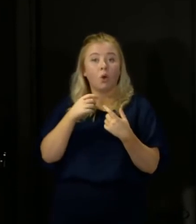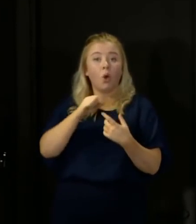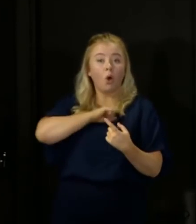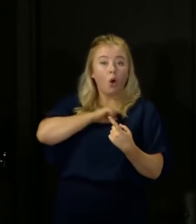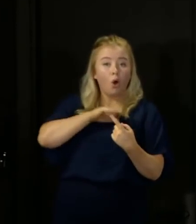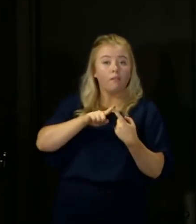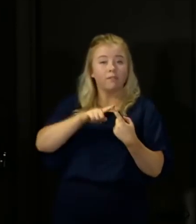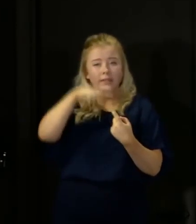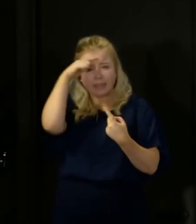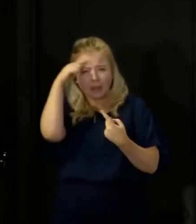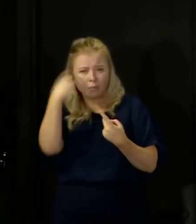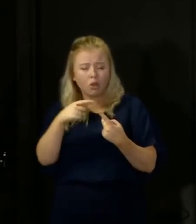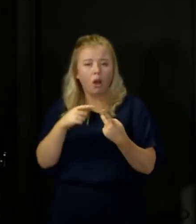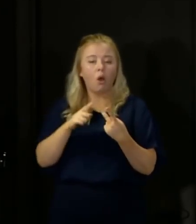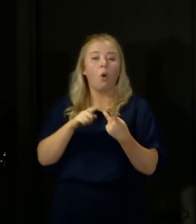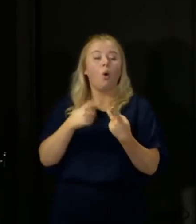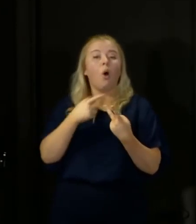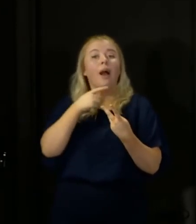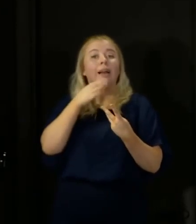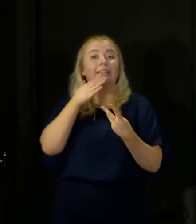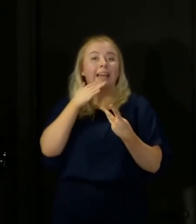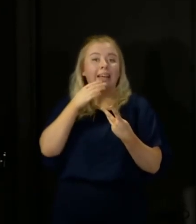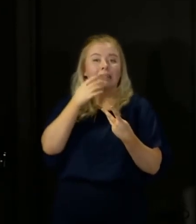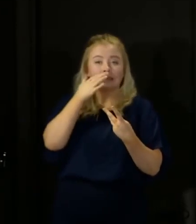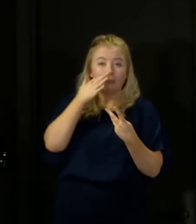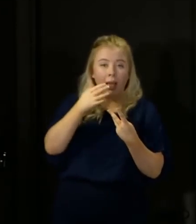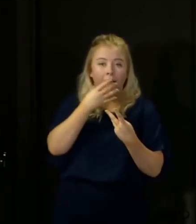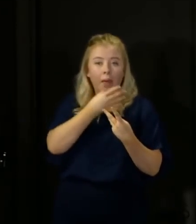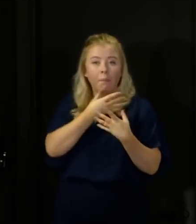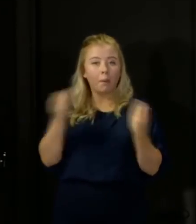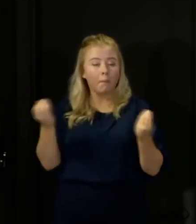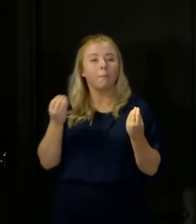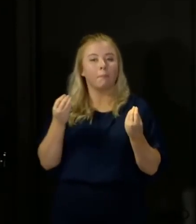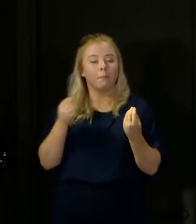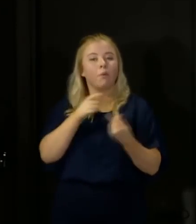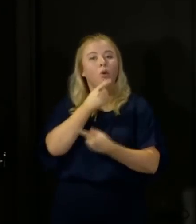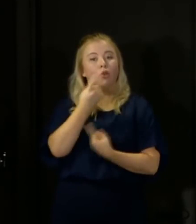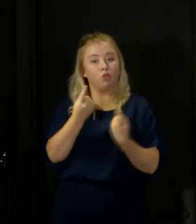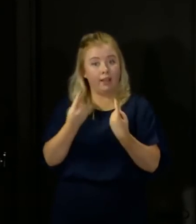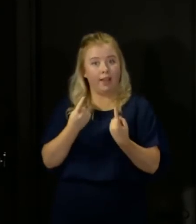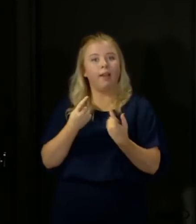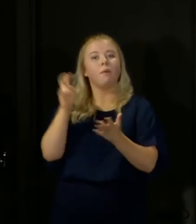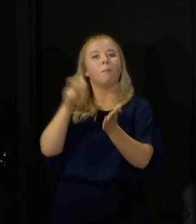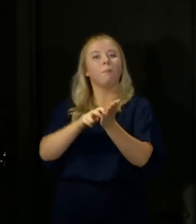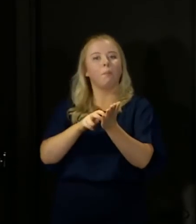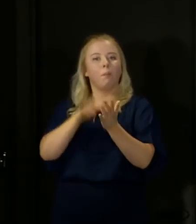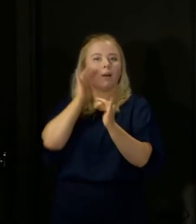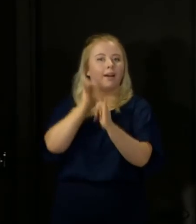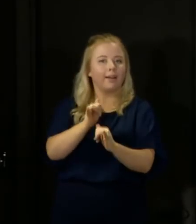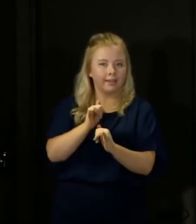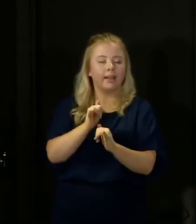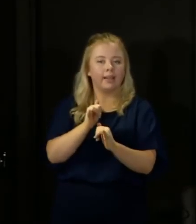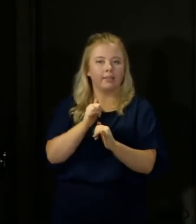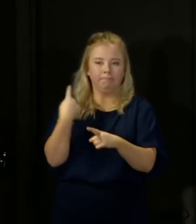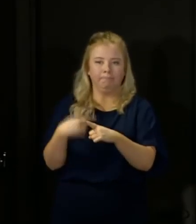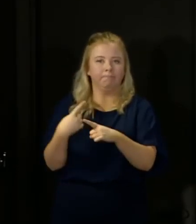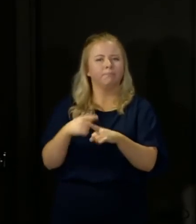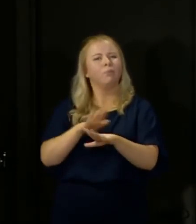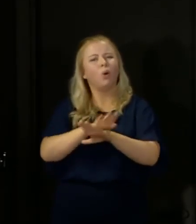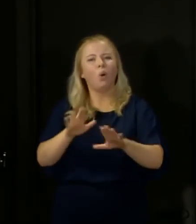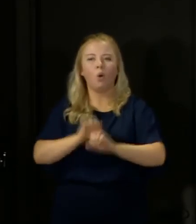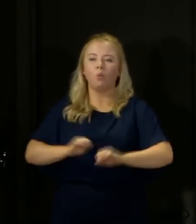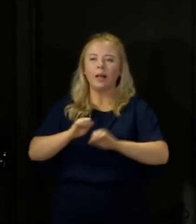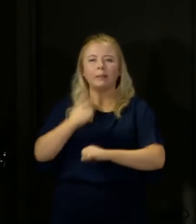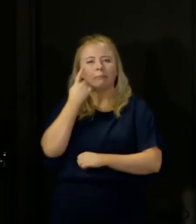temperature or loss of taste or smell, that you take immediate steps to book a test. Please don't